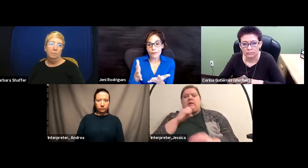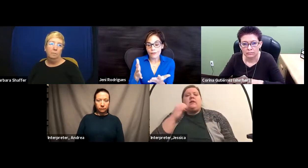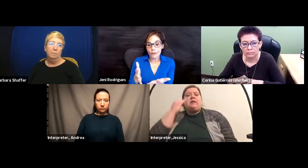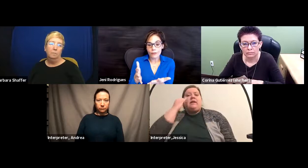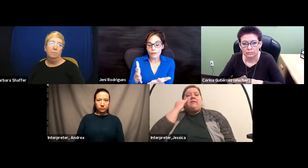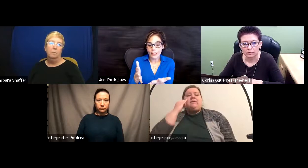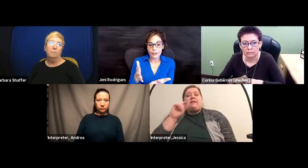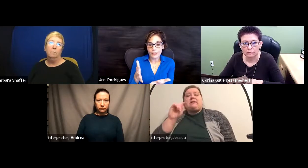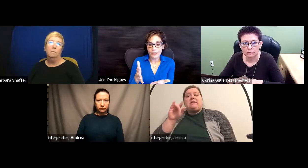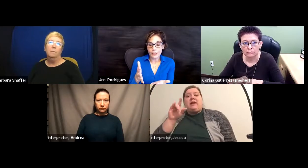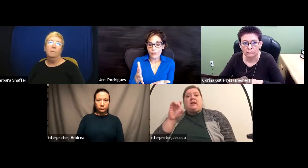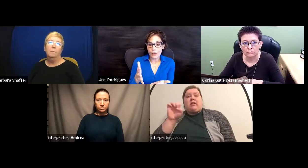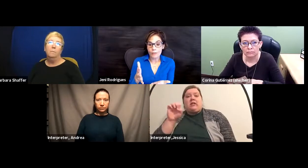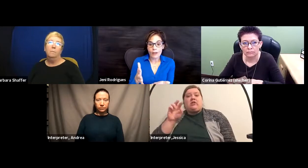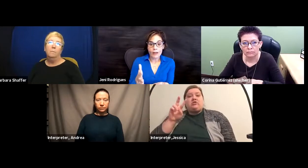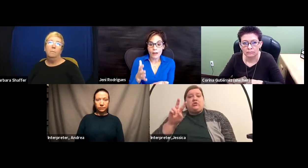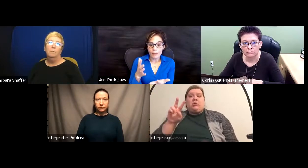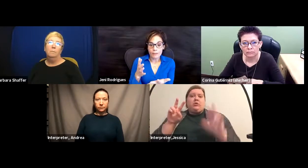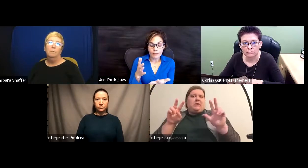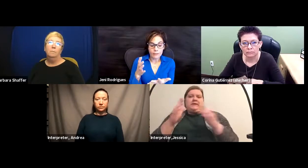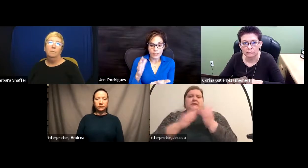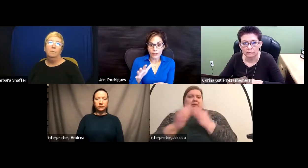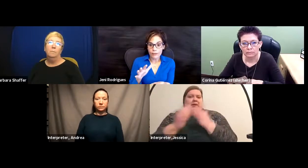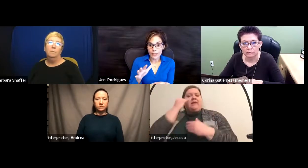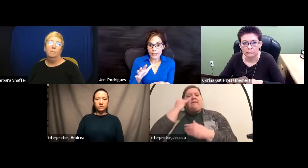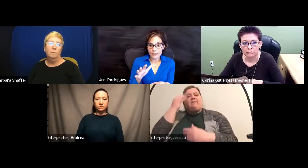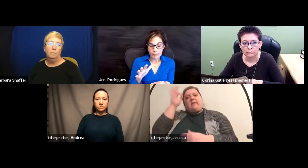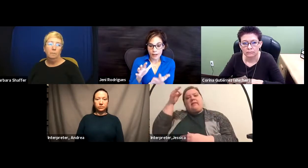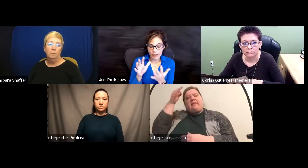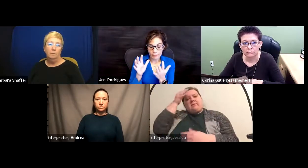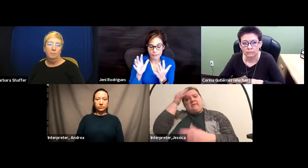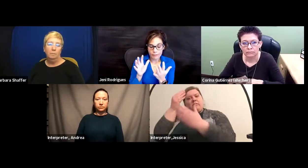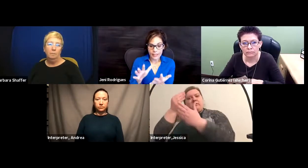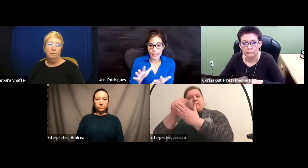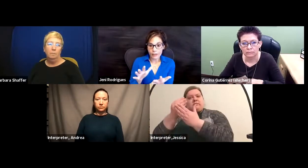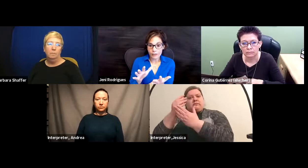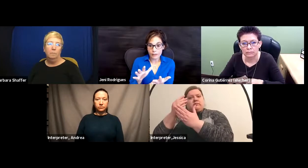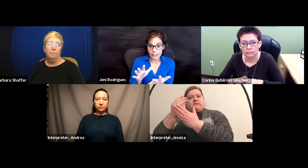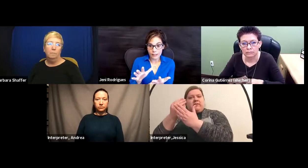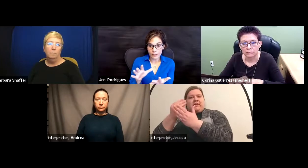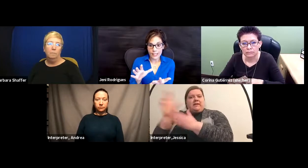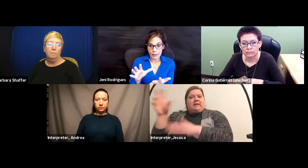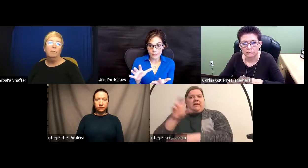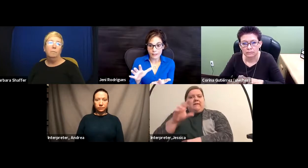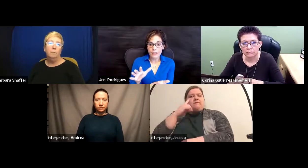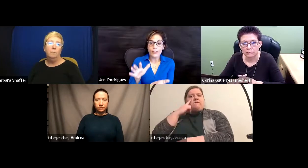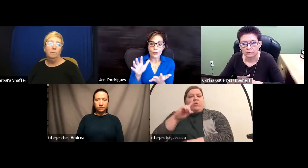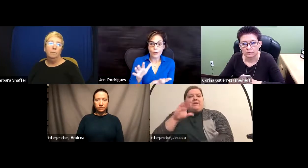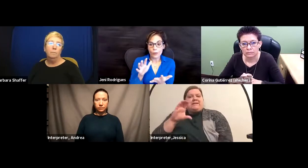federal financial assistance from Centers of Medicare System, CMS, you are